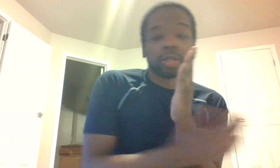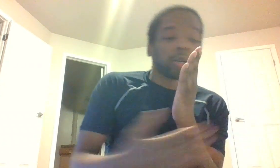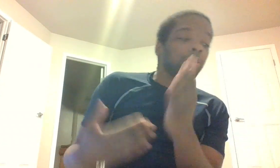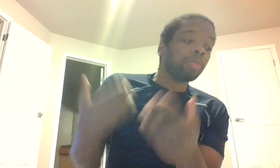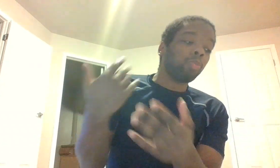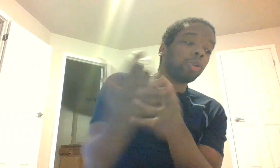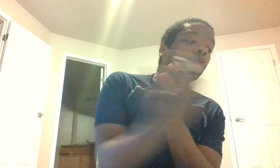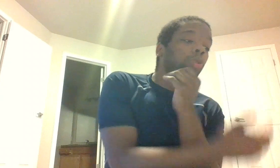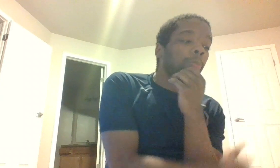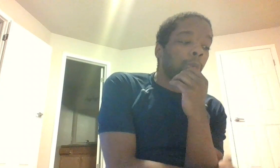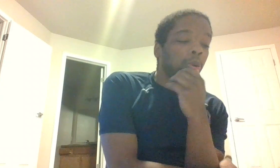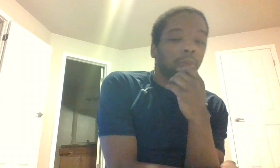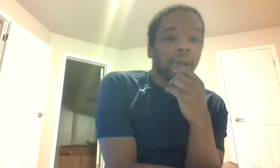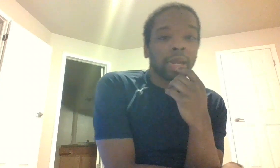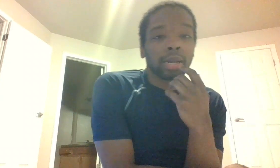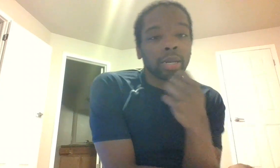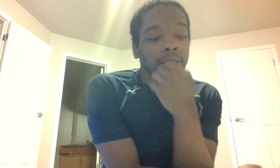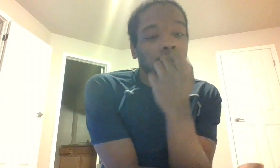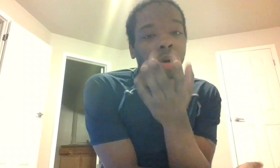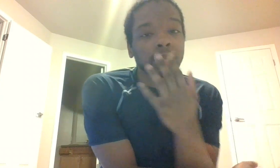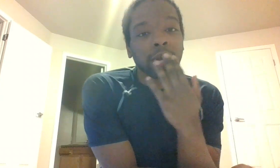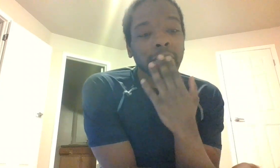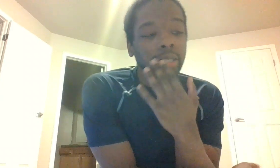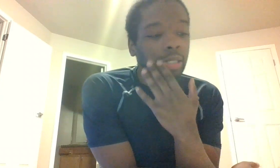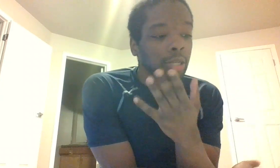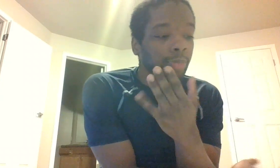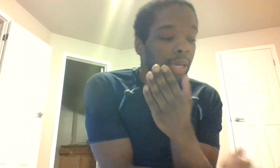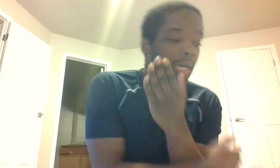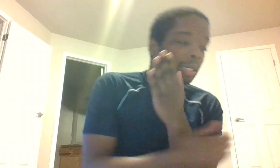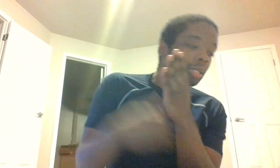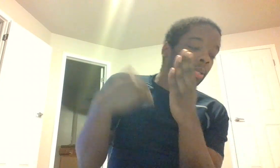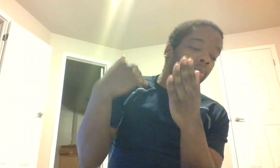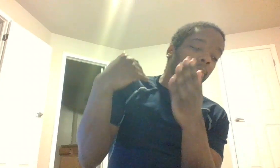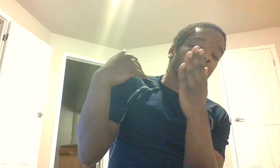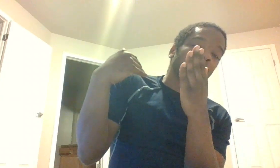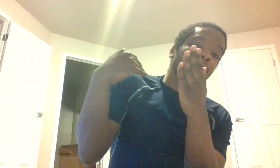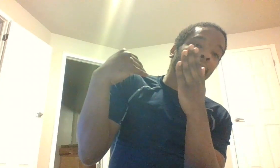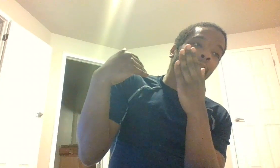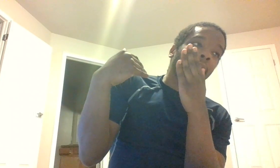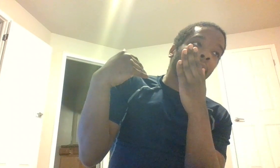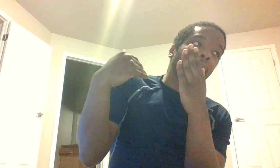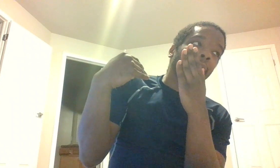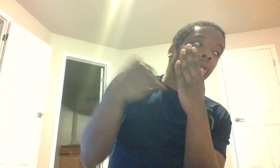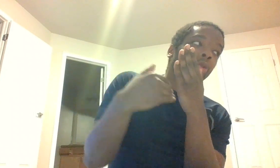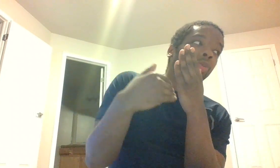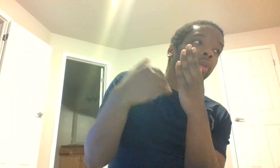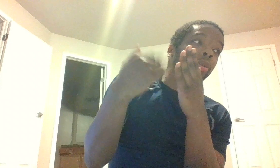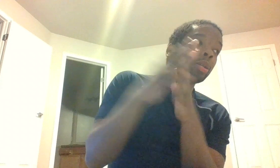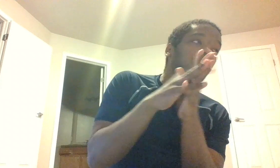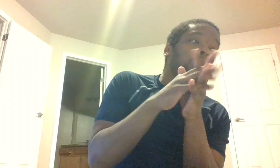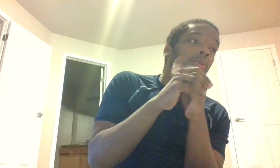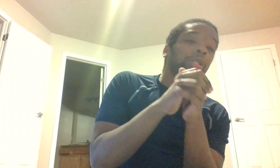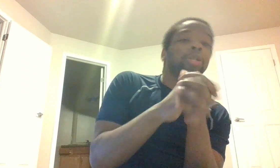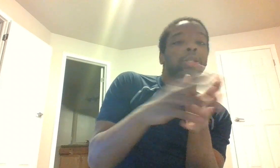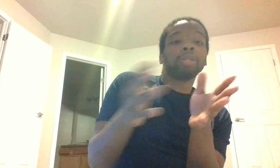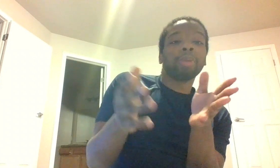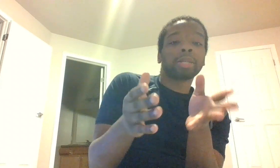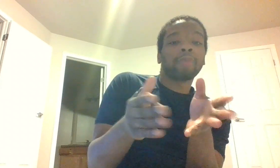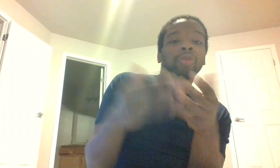so when you're doing boat riding it's hard to say gps and oh there's a gps stand for